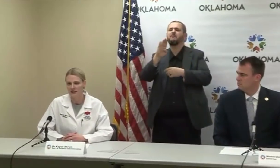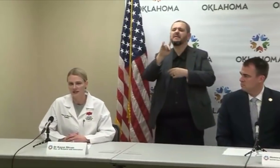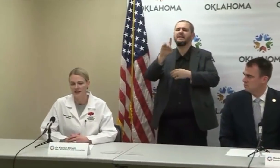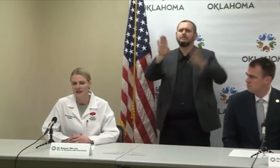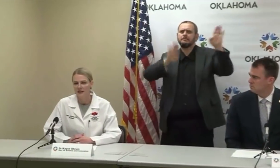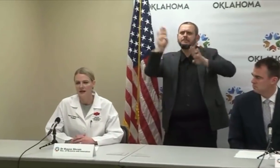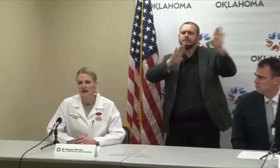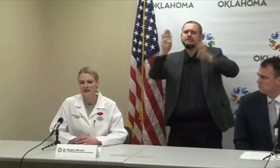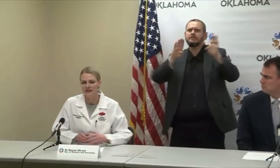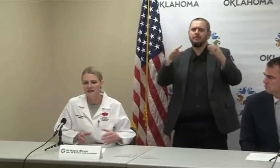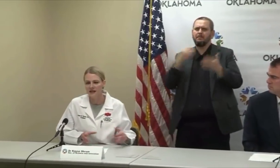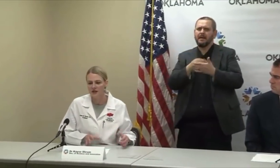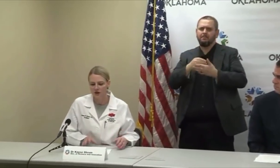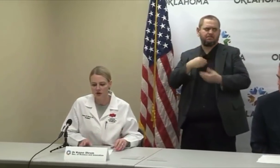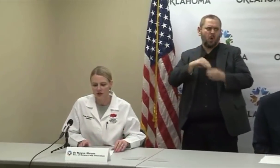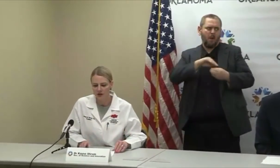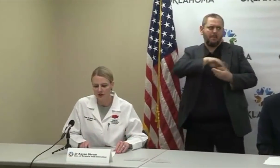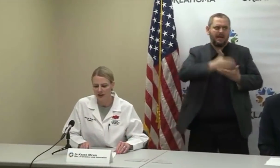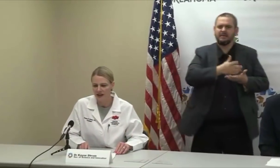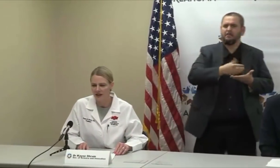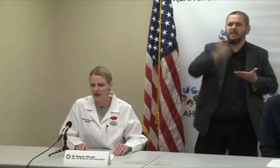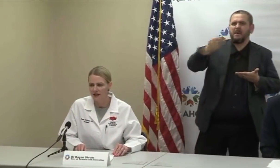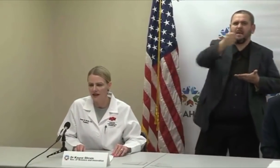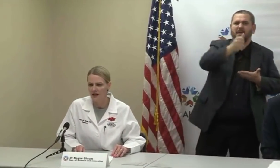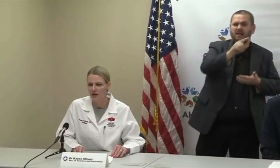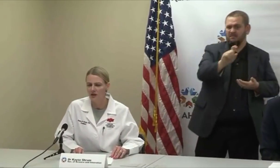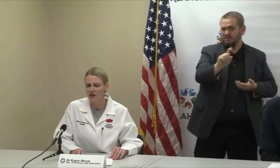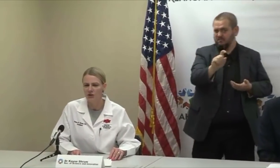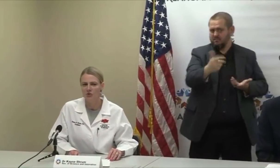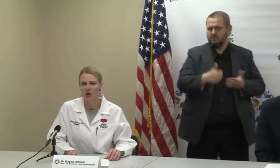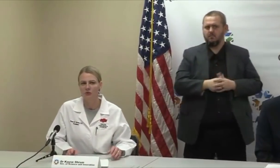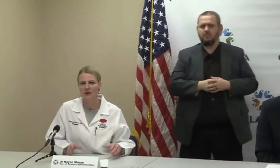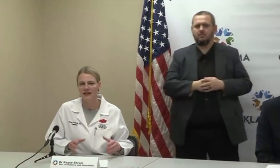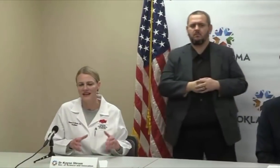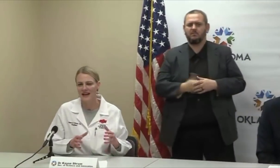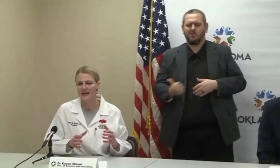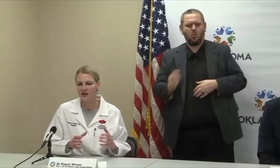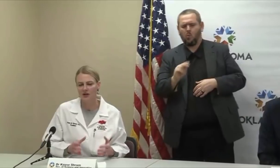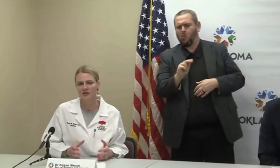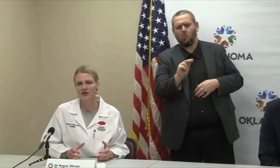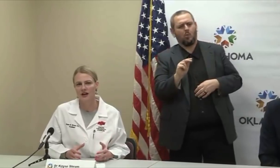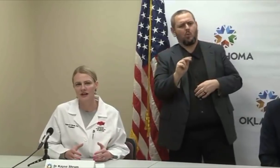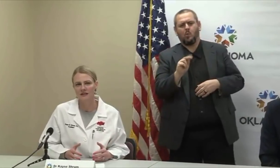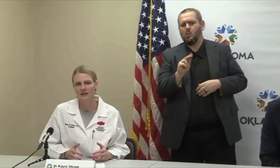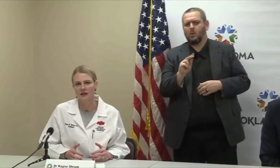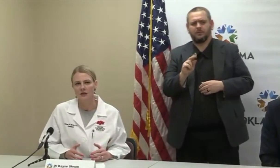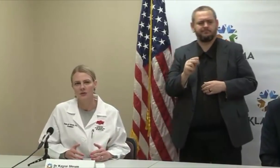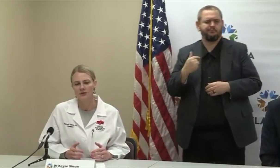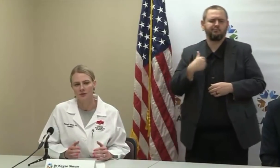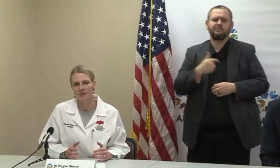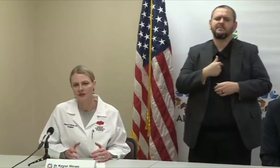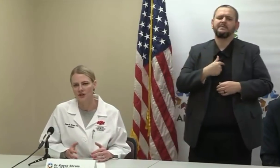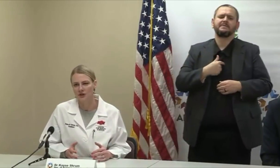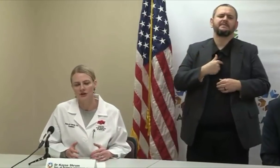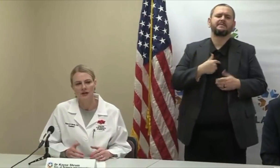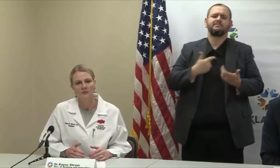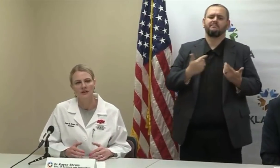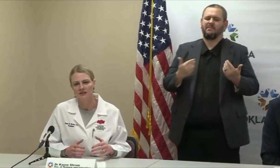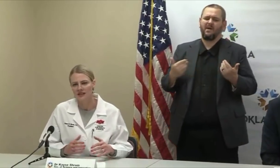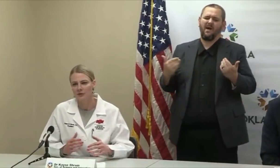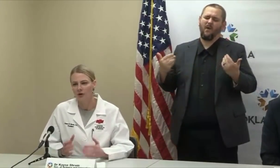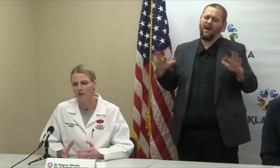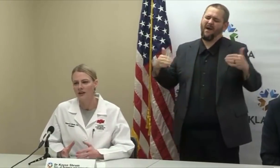fortunate, as I stated earlier, that OSU already had a contract with Thermo Fisher